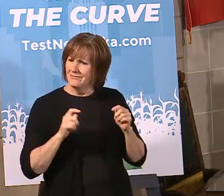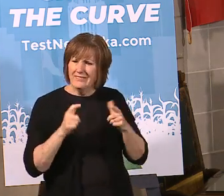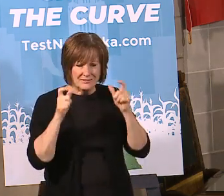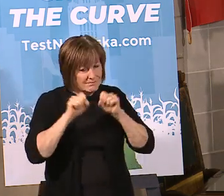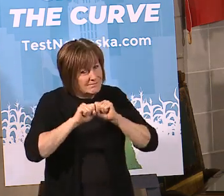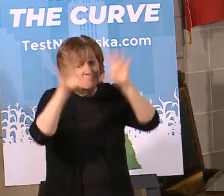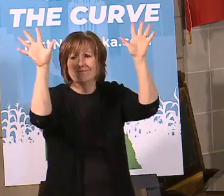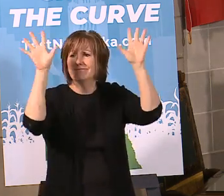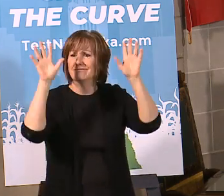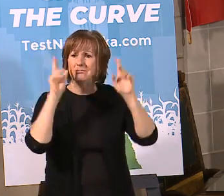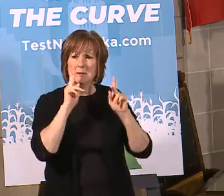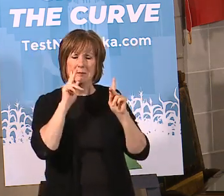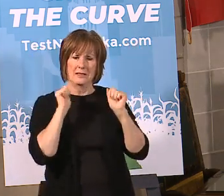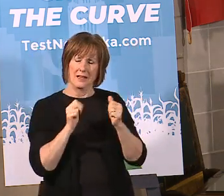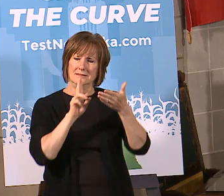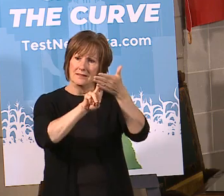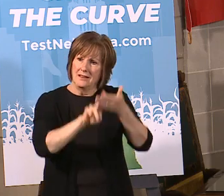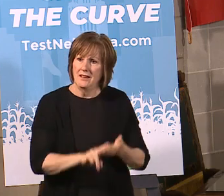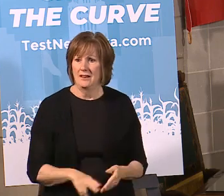virus right. So get people signed up.